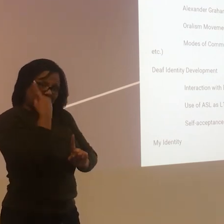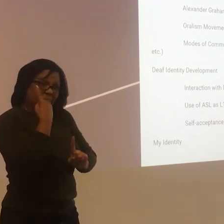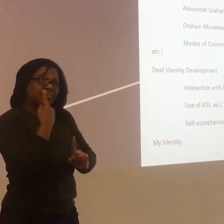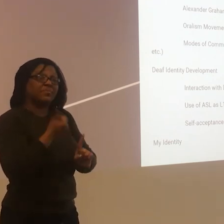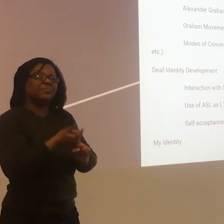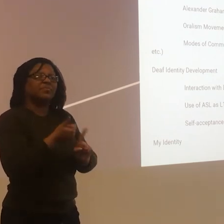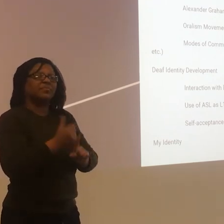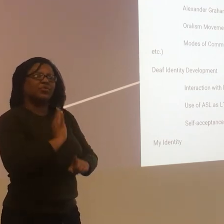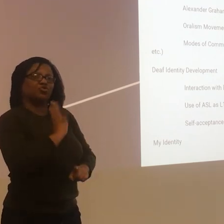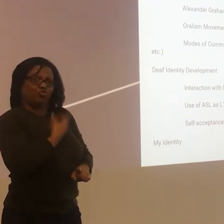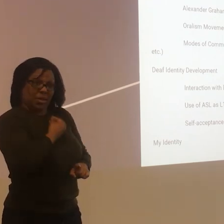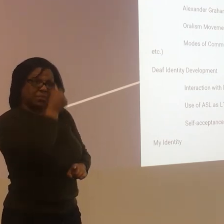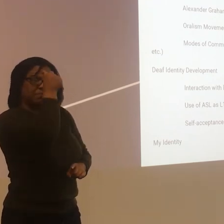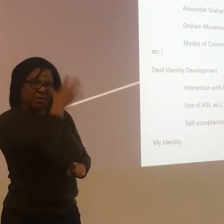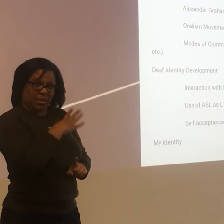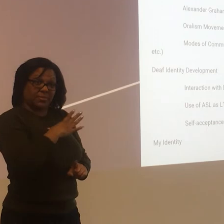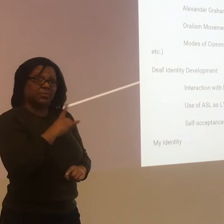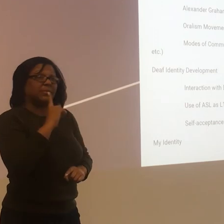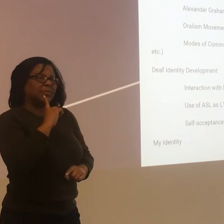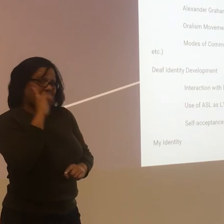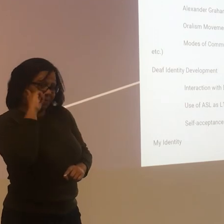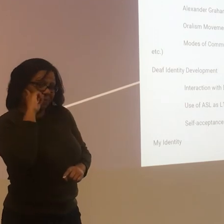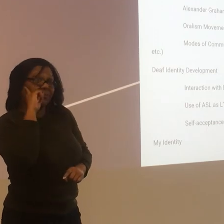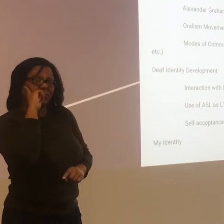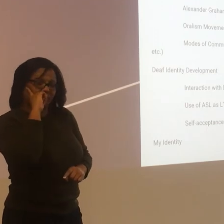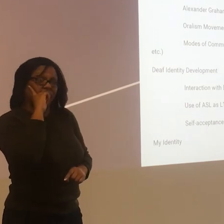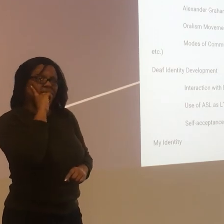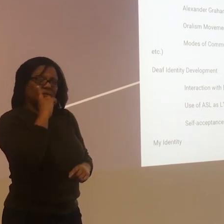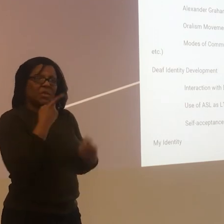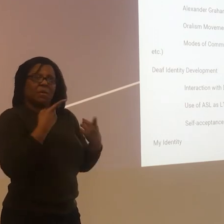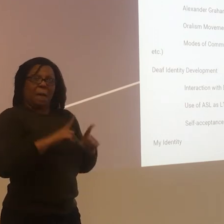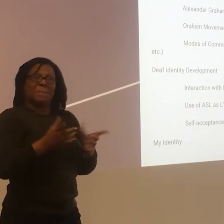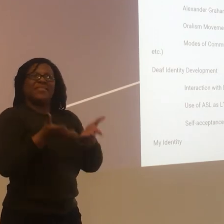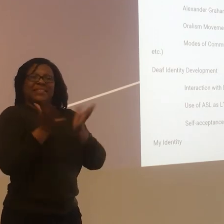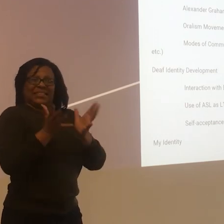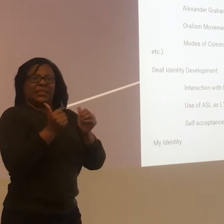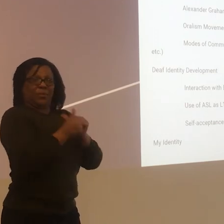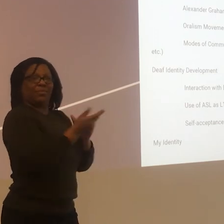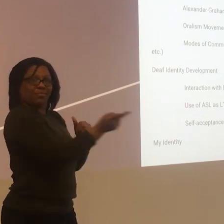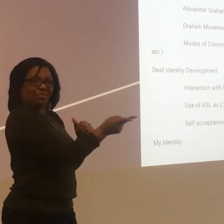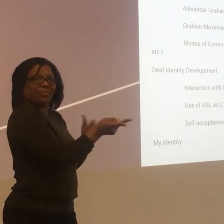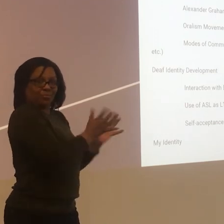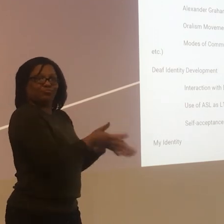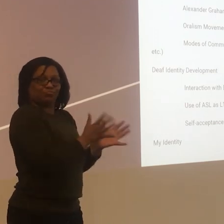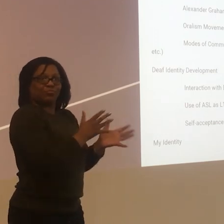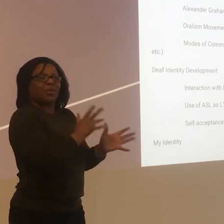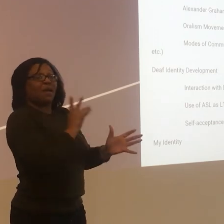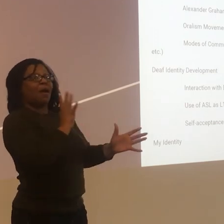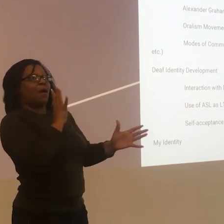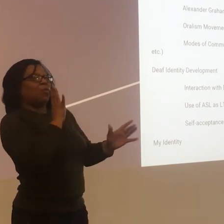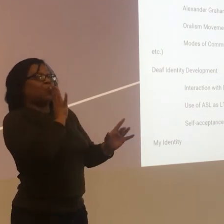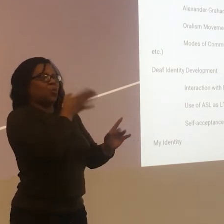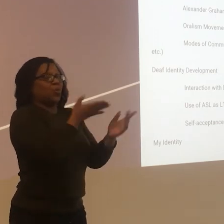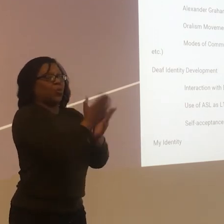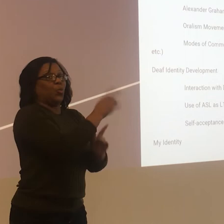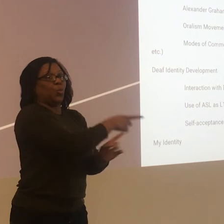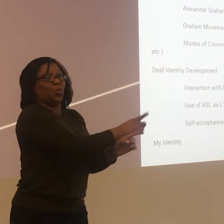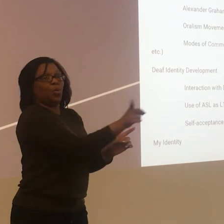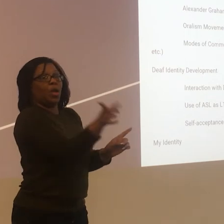And anytime he talks to me, he's talking to me through a white cisgender woman. So I'm trying to communicate with him more directly.